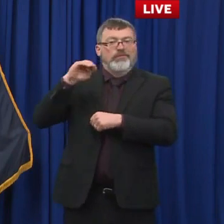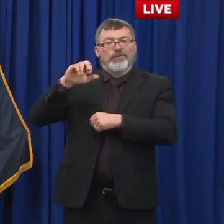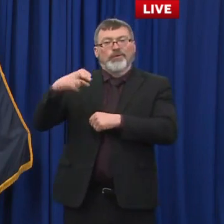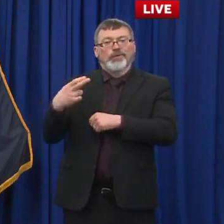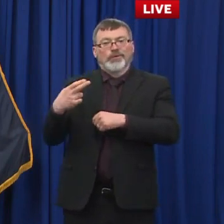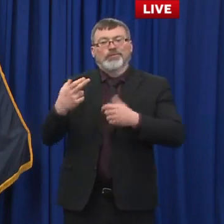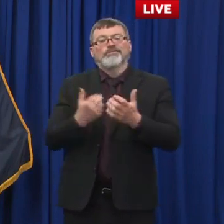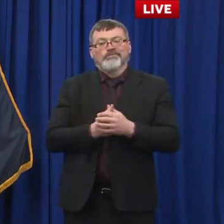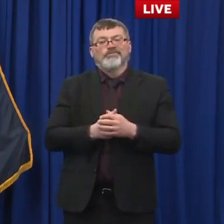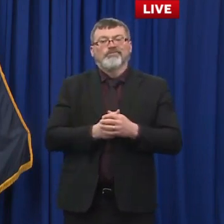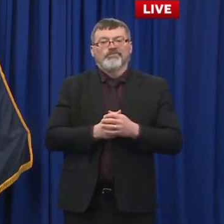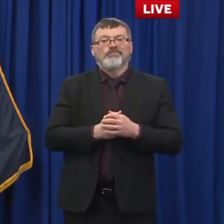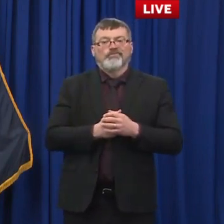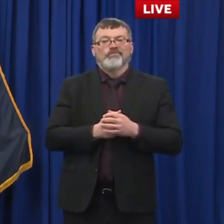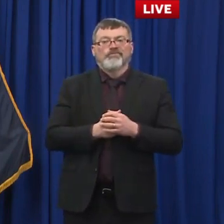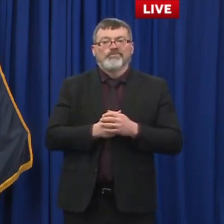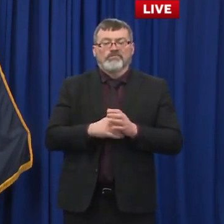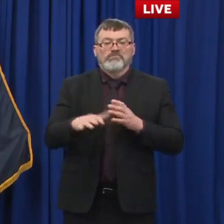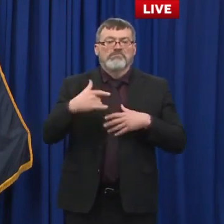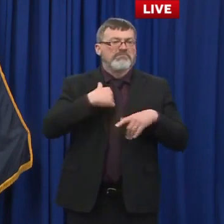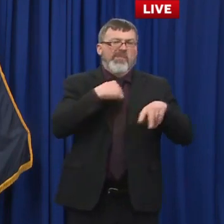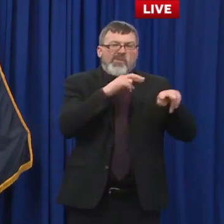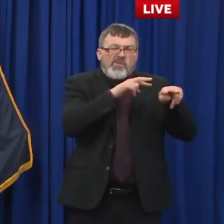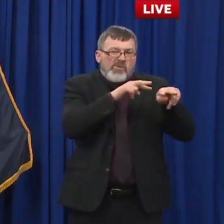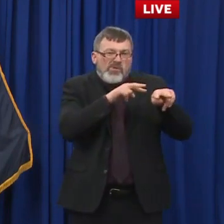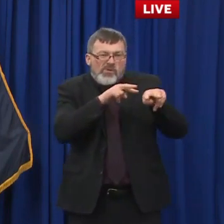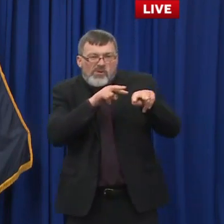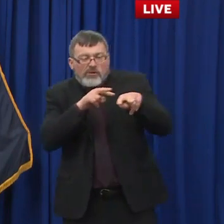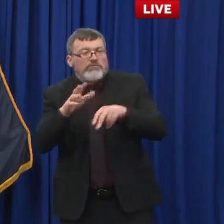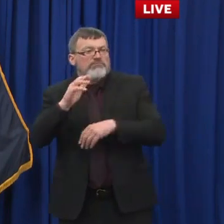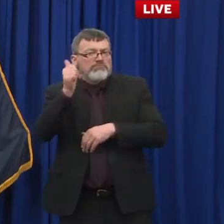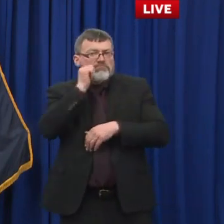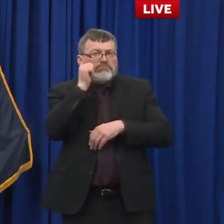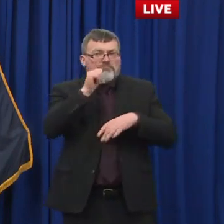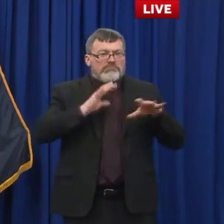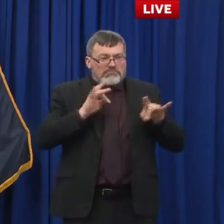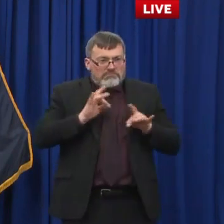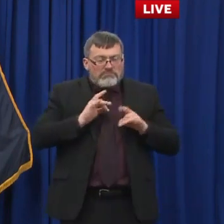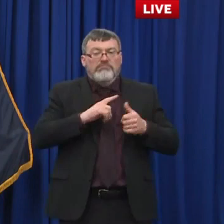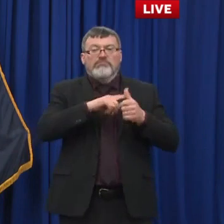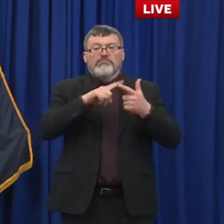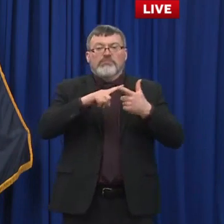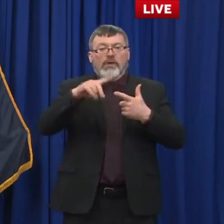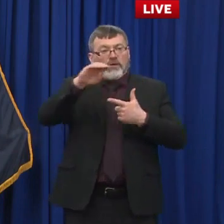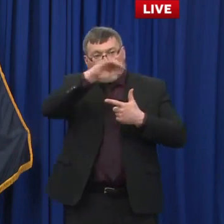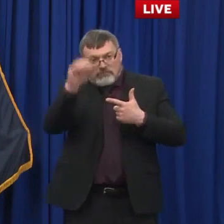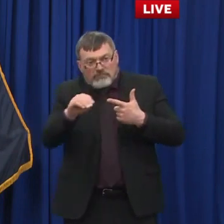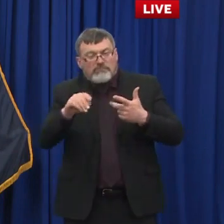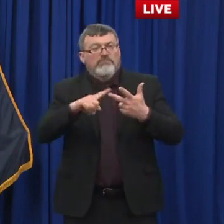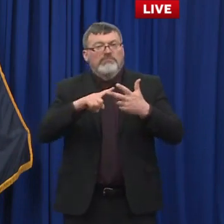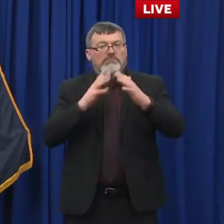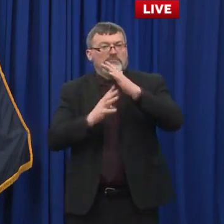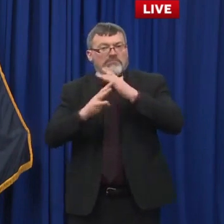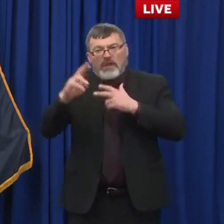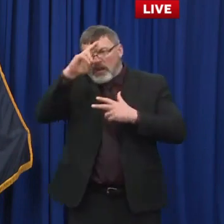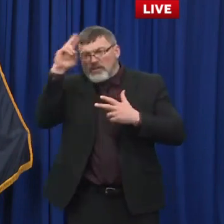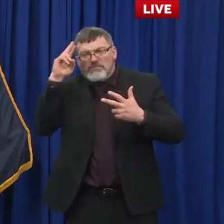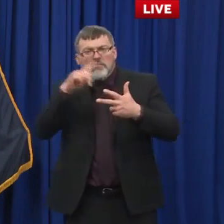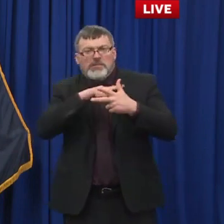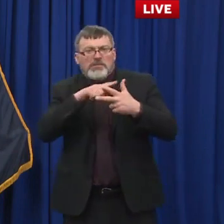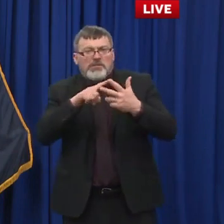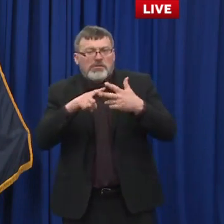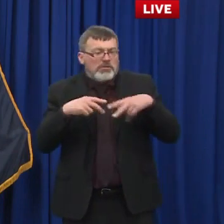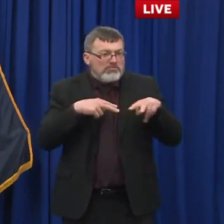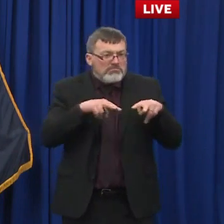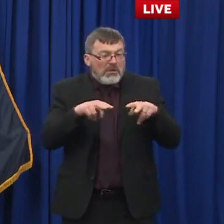test positivity numbers, and even the hospitalization numbers, the last week or so the COVID-19 numbers are starting to come back down.